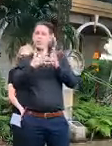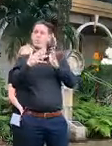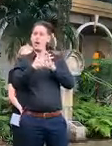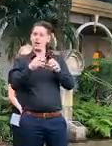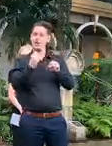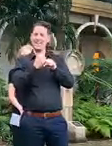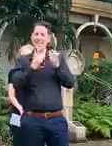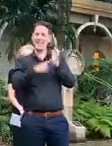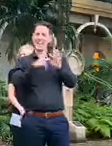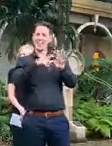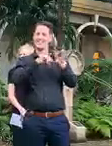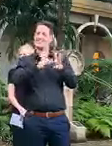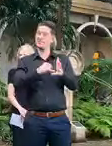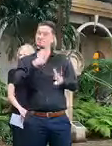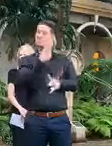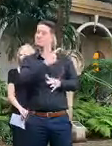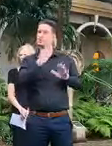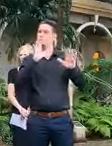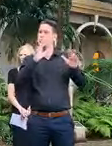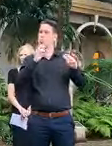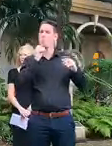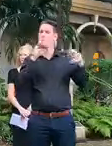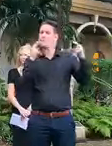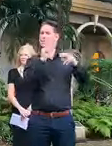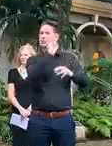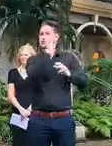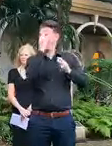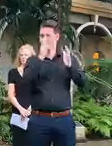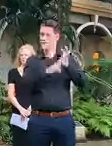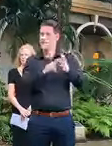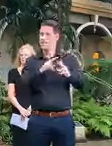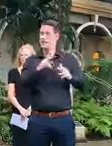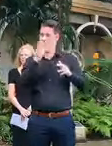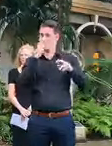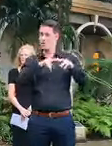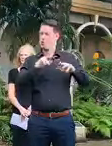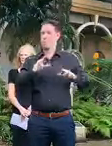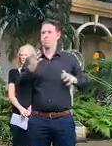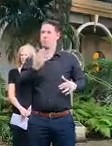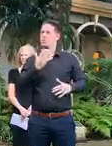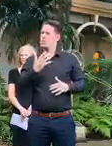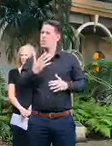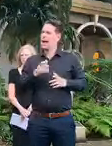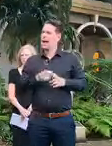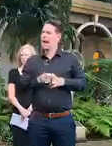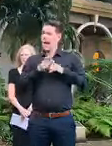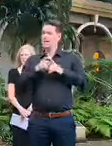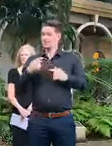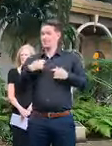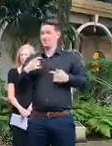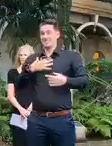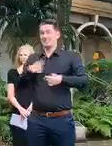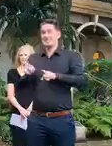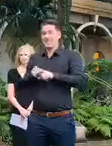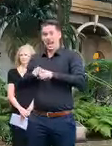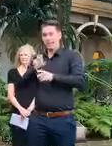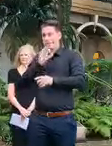that she is not seeing her parents and that's a very difficult decision. I'm telling you now I am not seeing my parents.